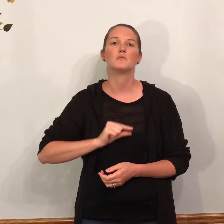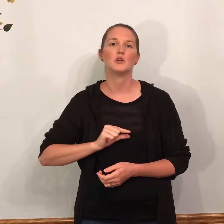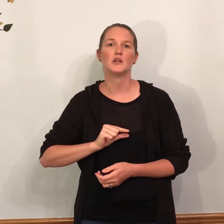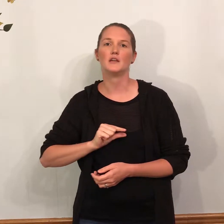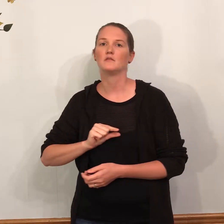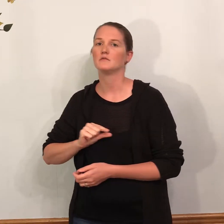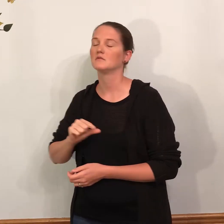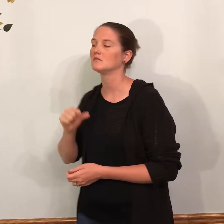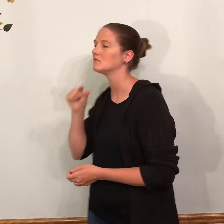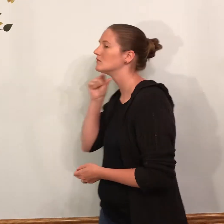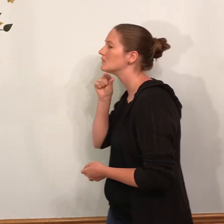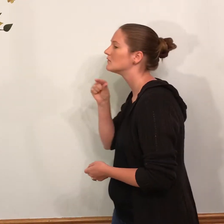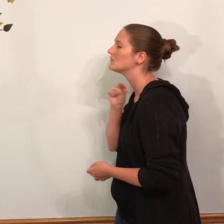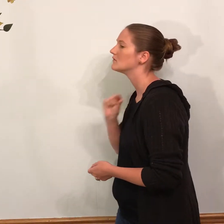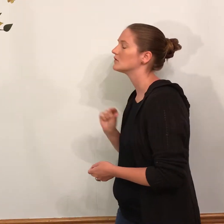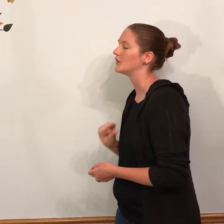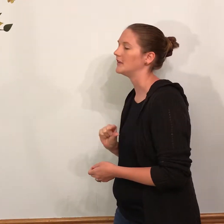turkey. Turkey.